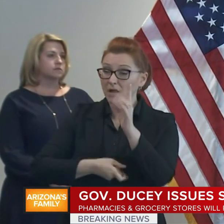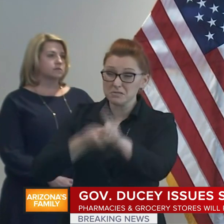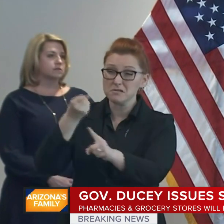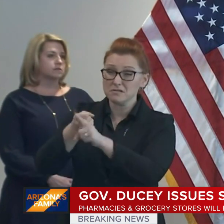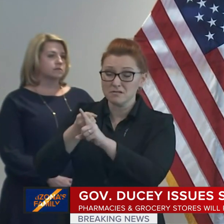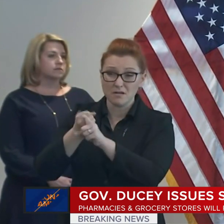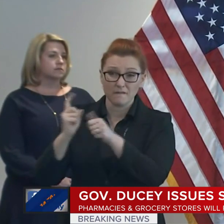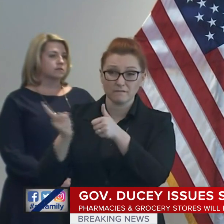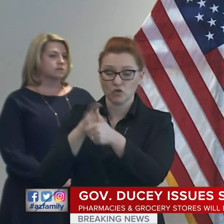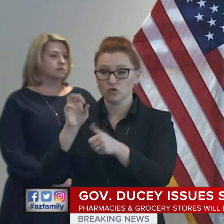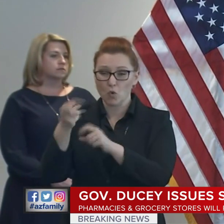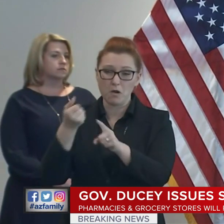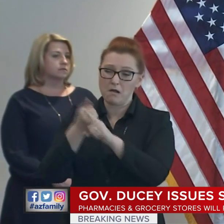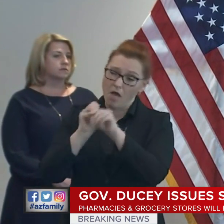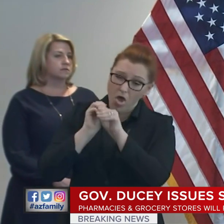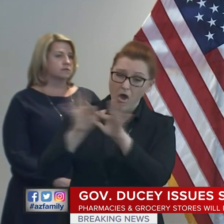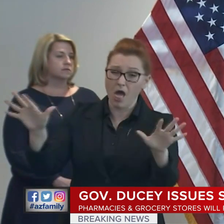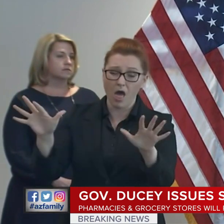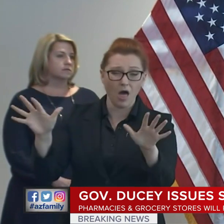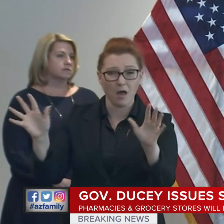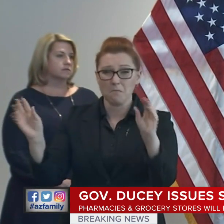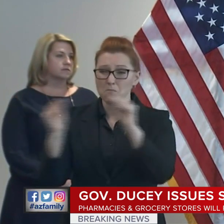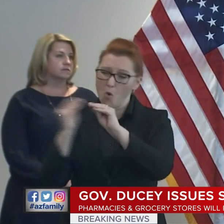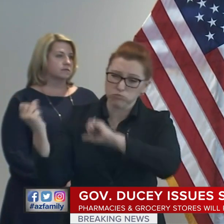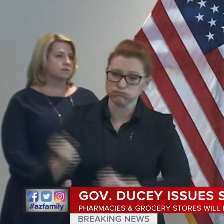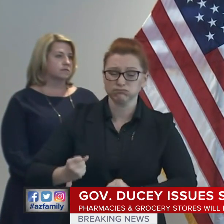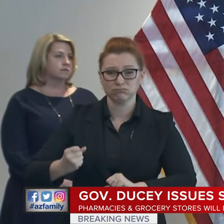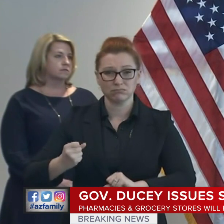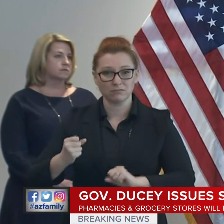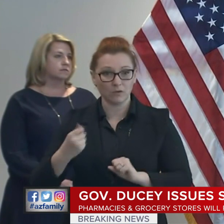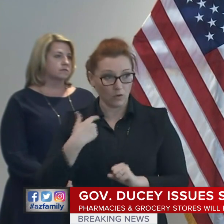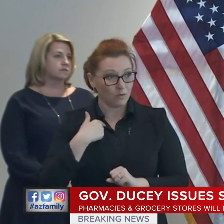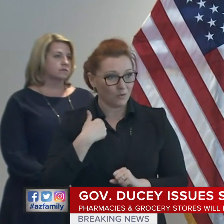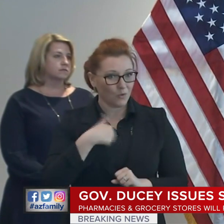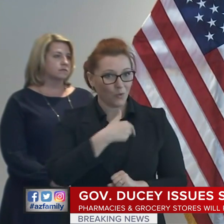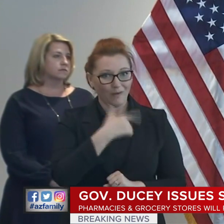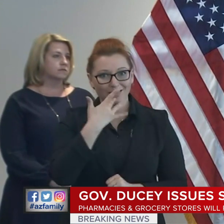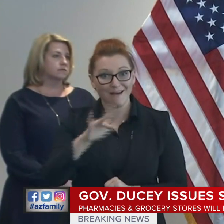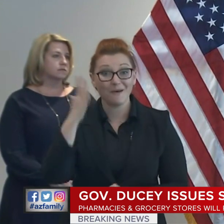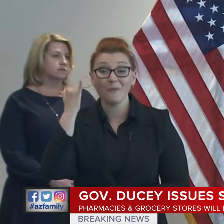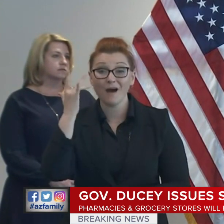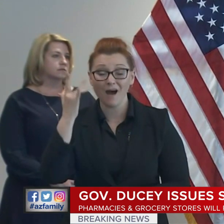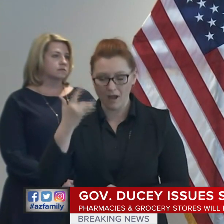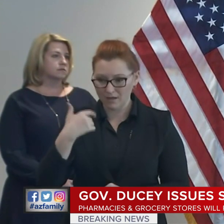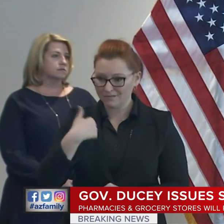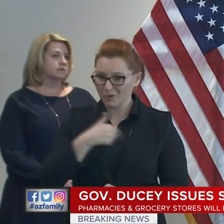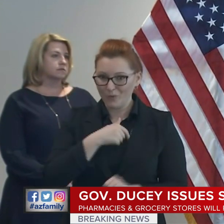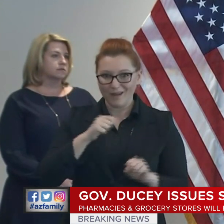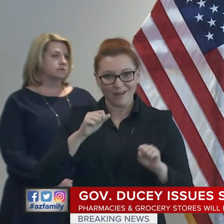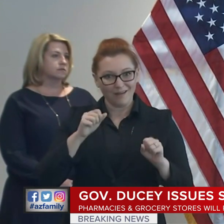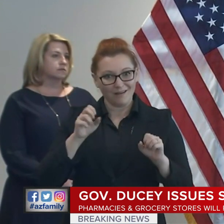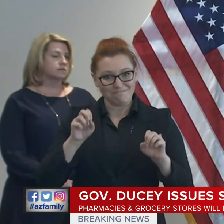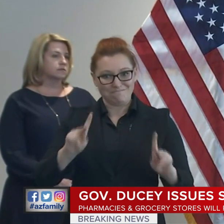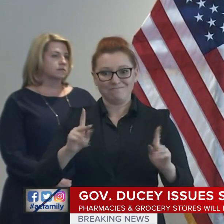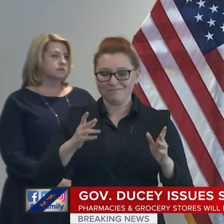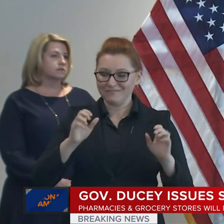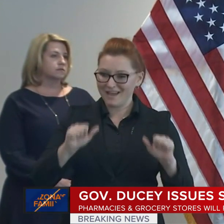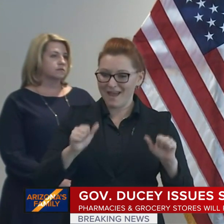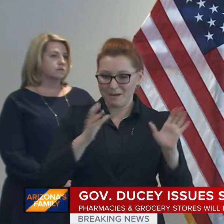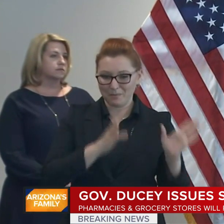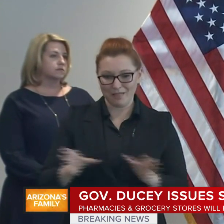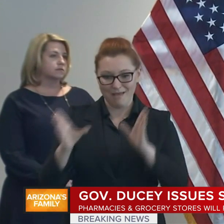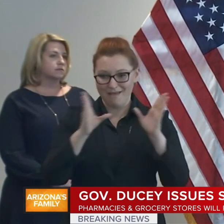hit harder. We are not only given the time to plan and prepare, we are in a pretty good position